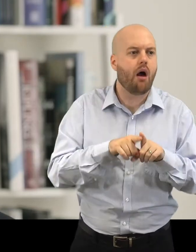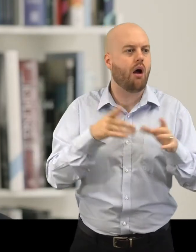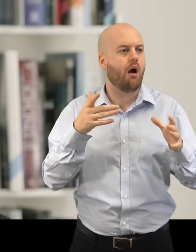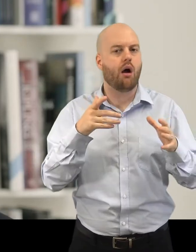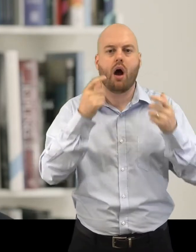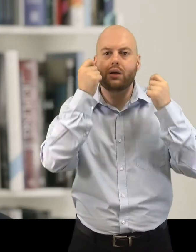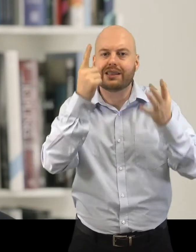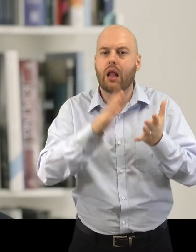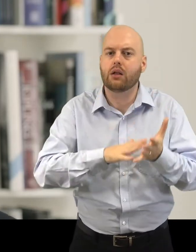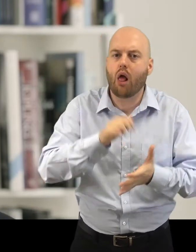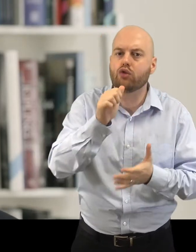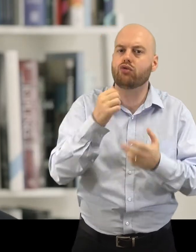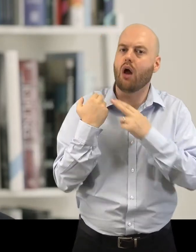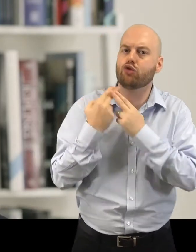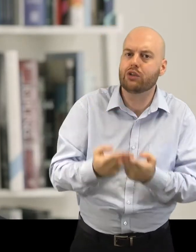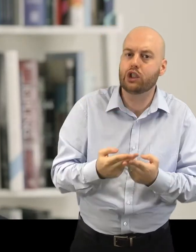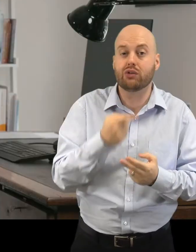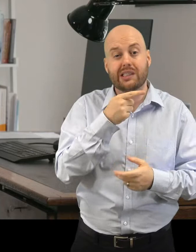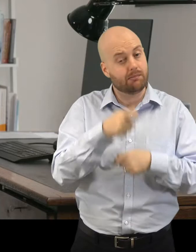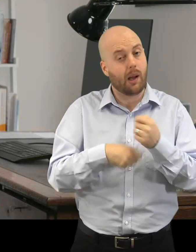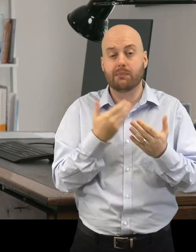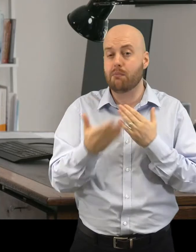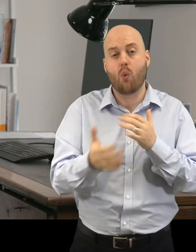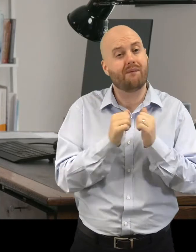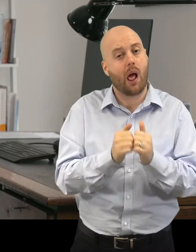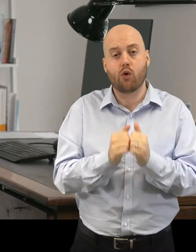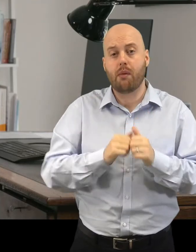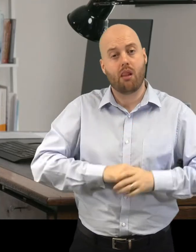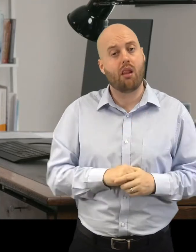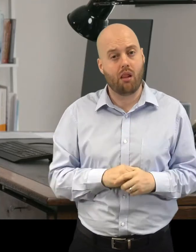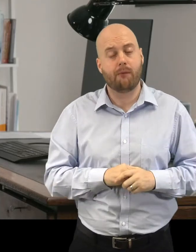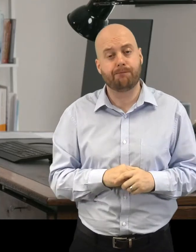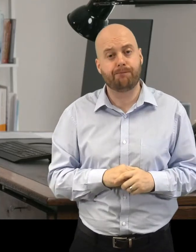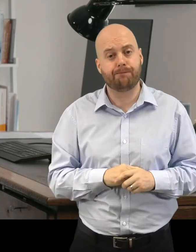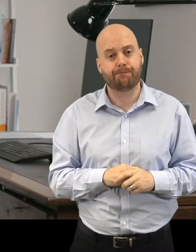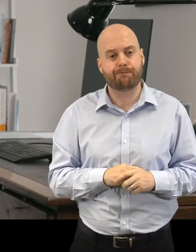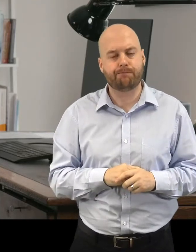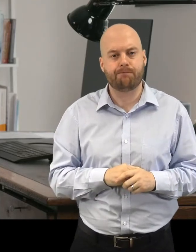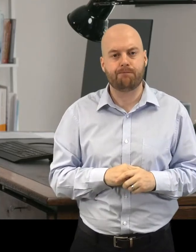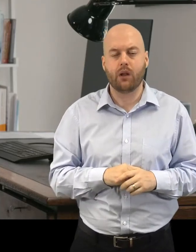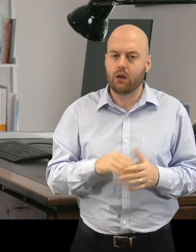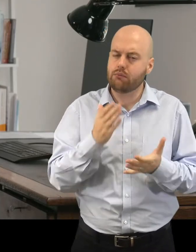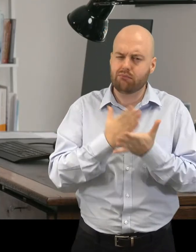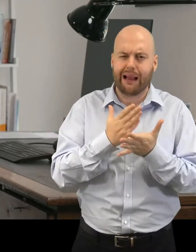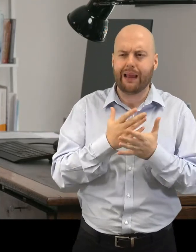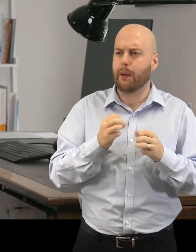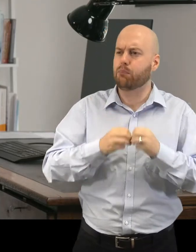and traditions has become more valuable. It's the responsibility of a museum to ensure that every